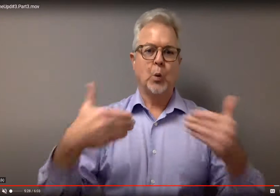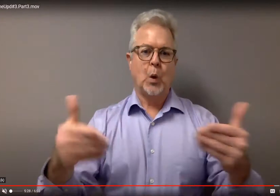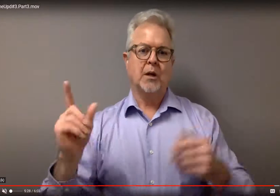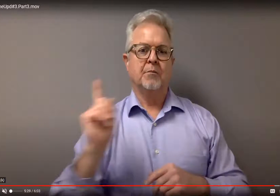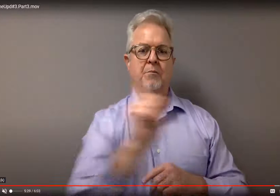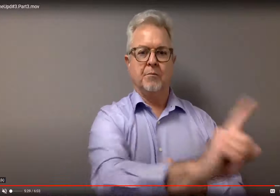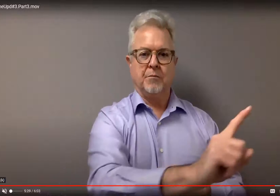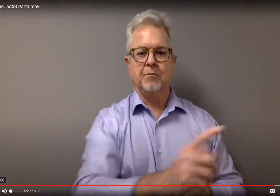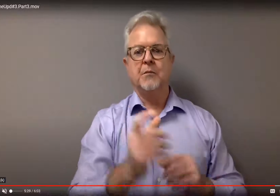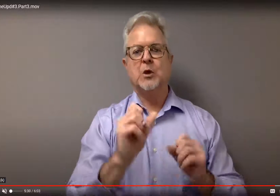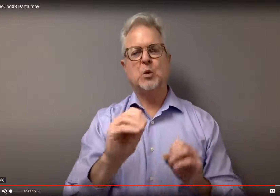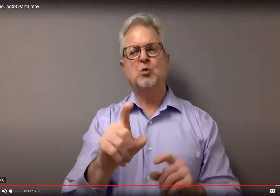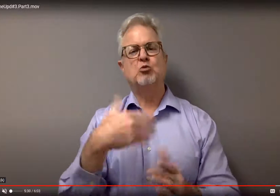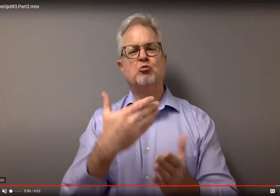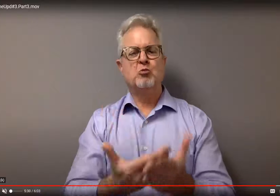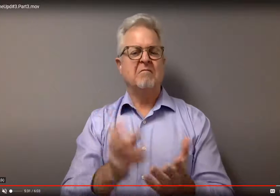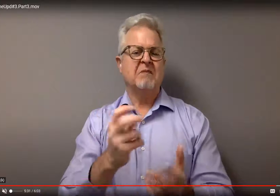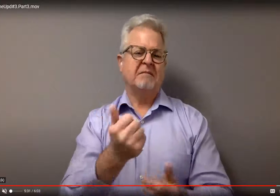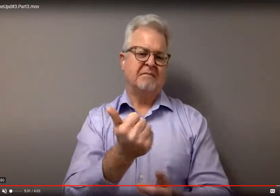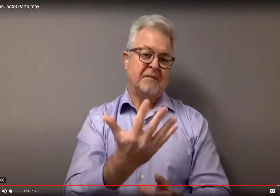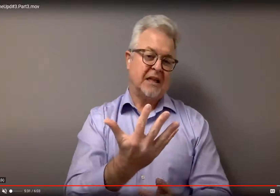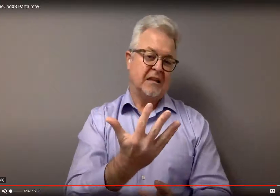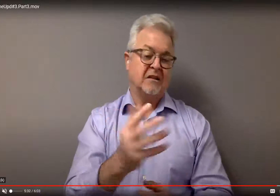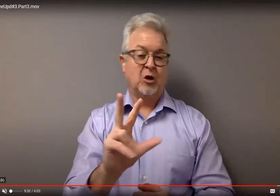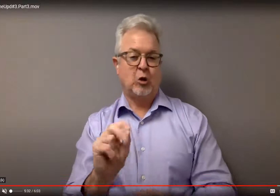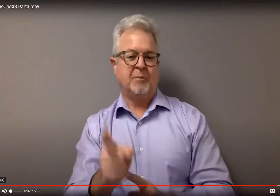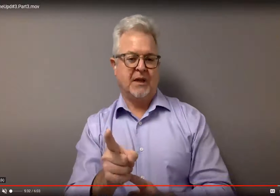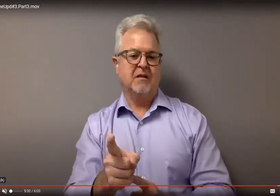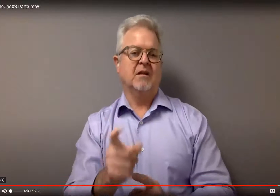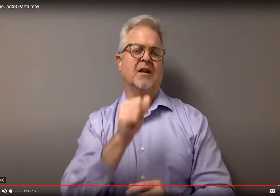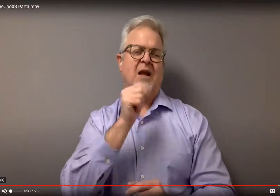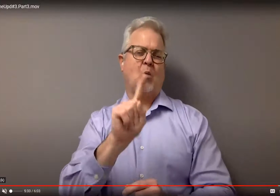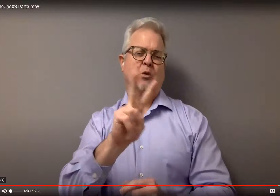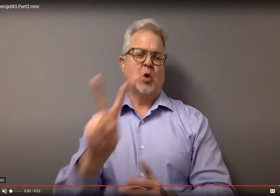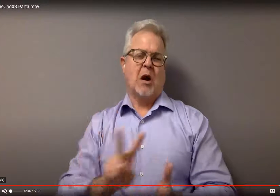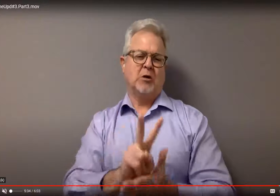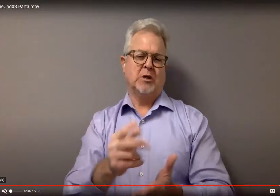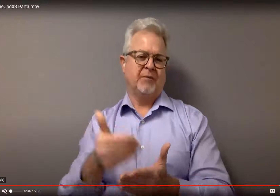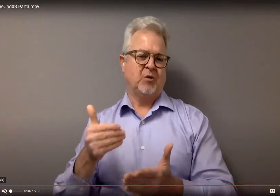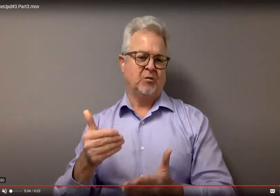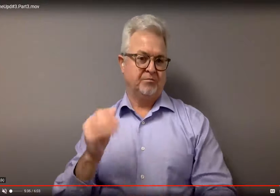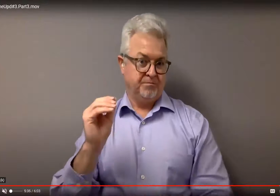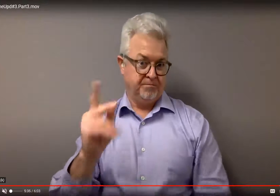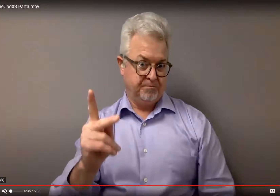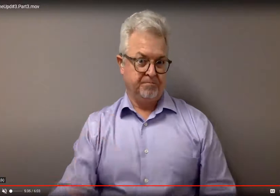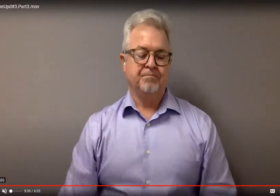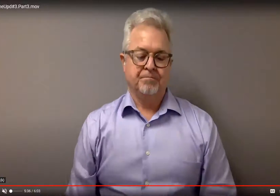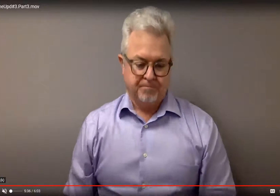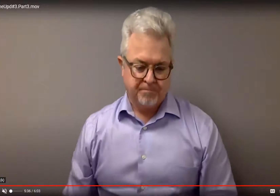very early, and there was no one there, so they let them go through. But really, limit yourself to 15 to 30 minutes early,